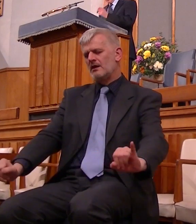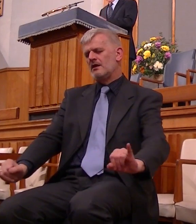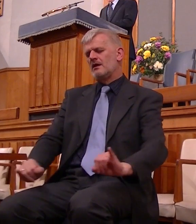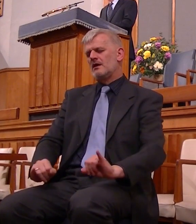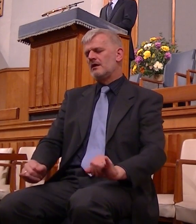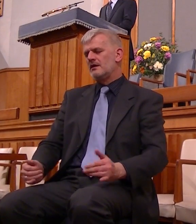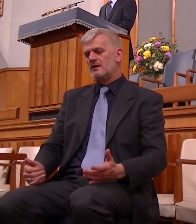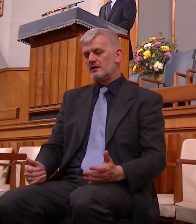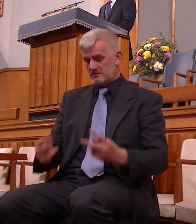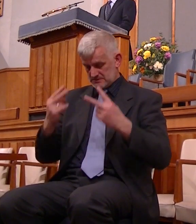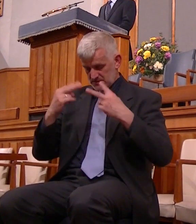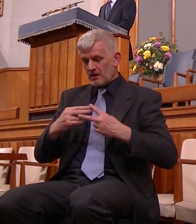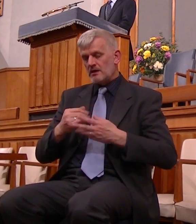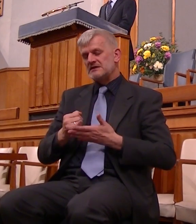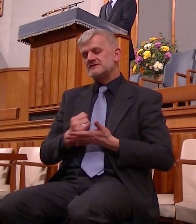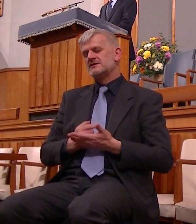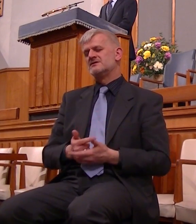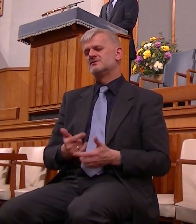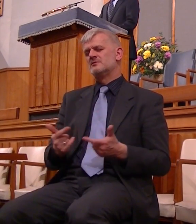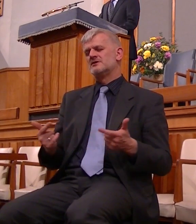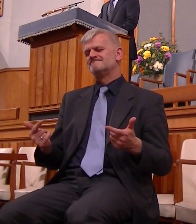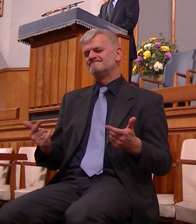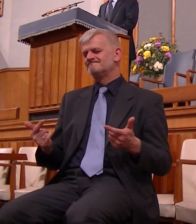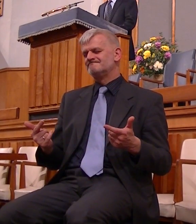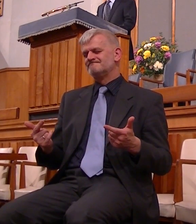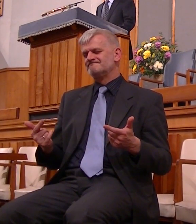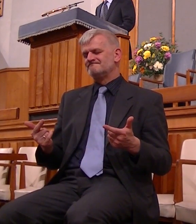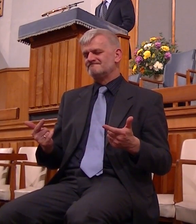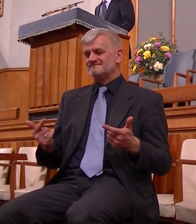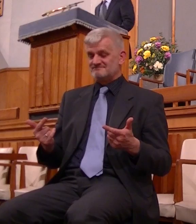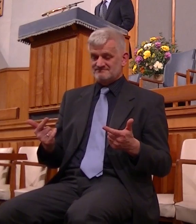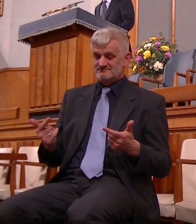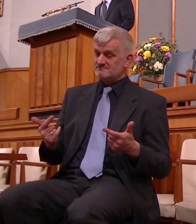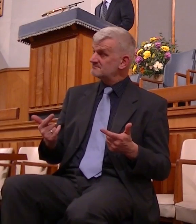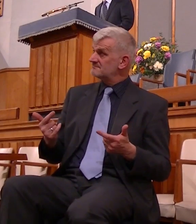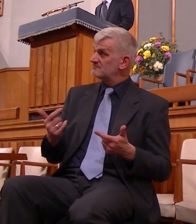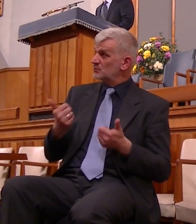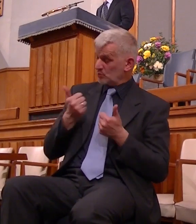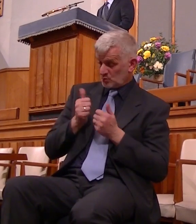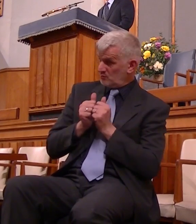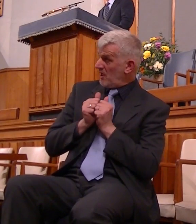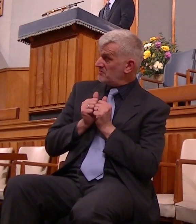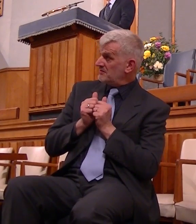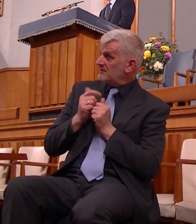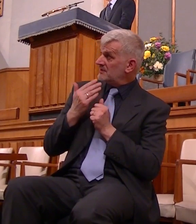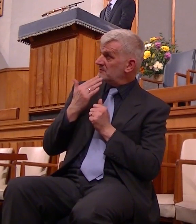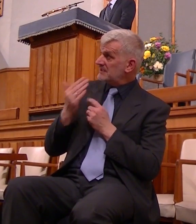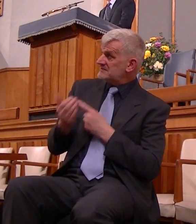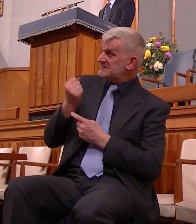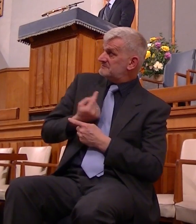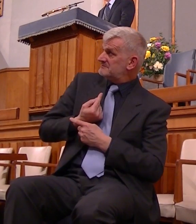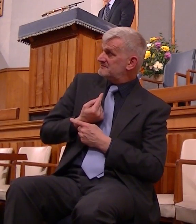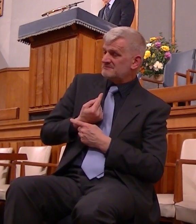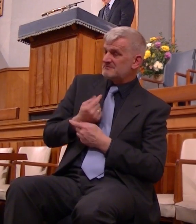I see I'm a sinner I see I cannot ever deserve the goodness of God and